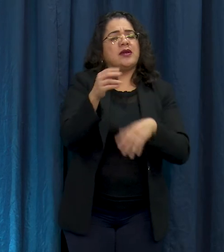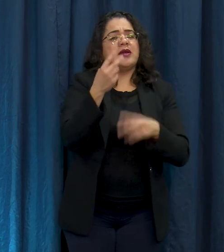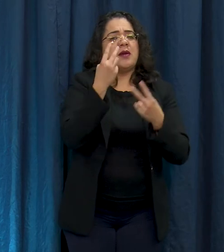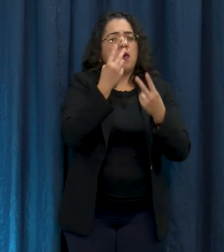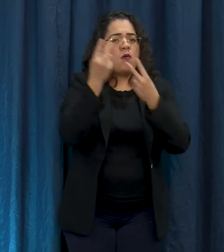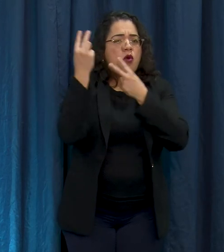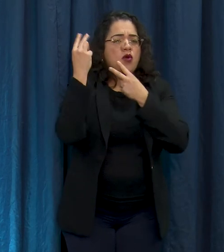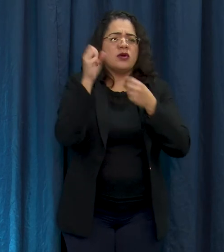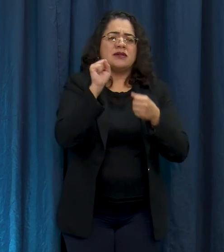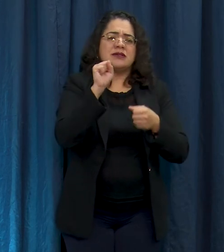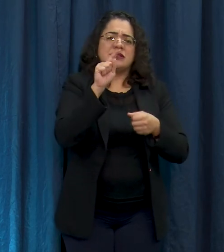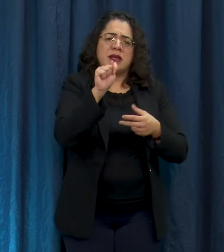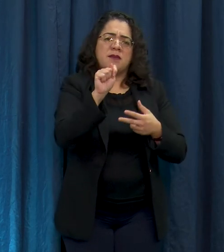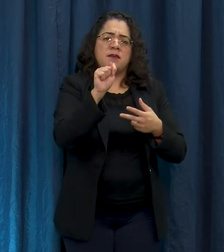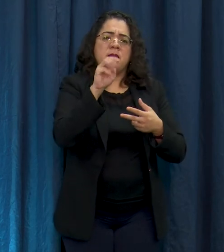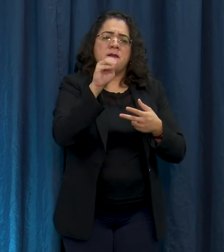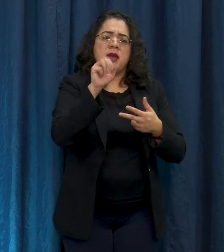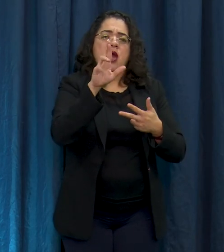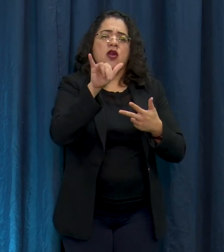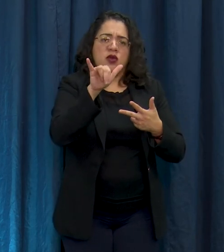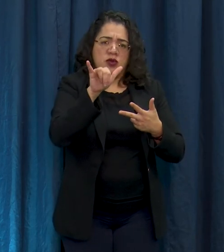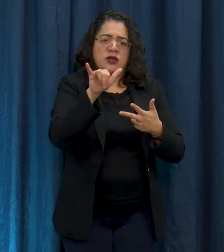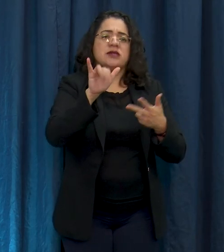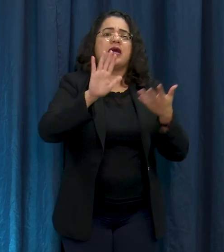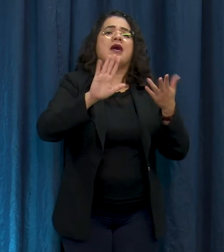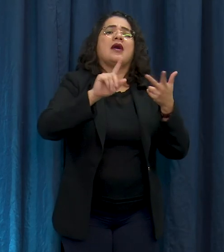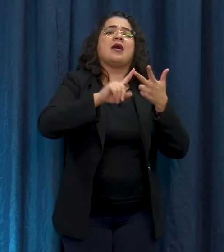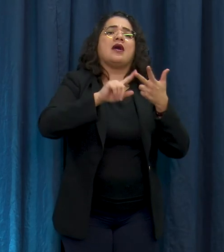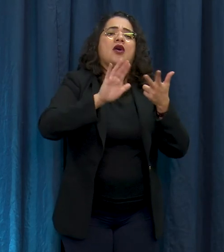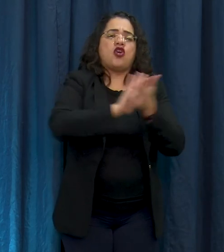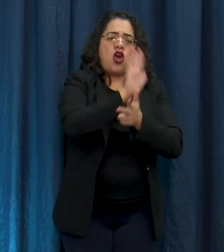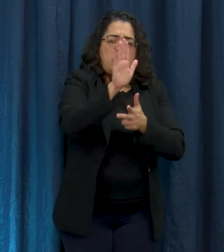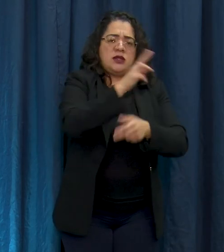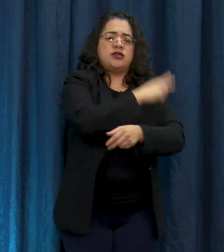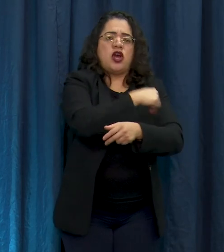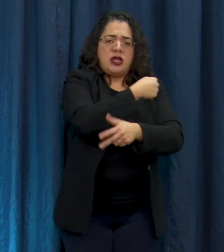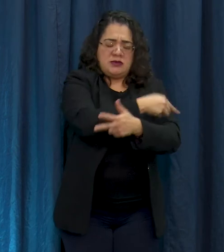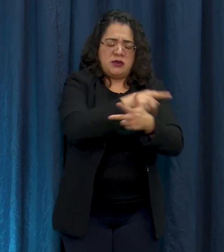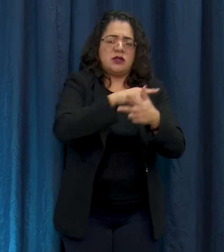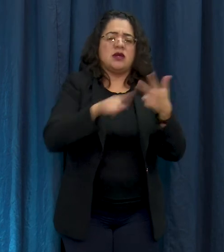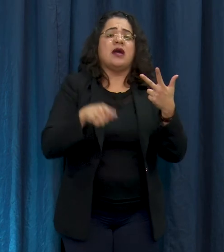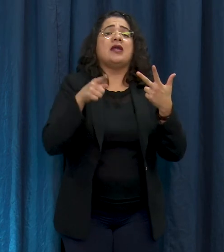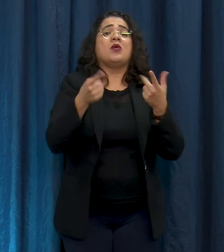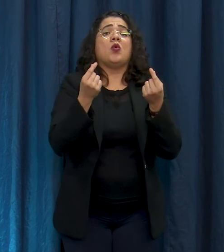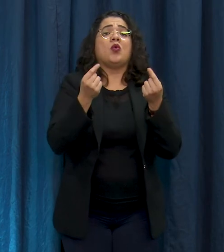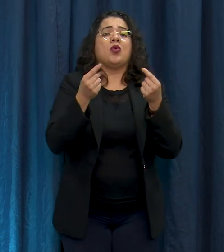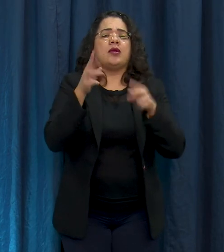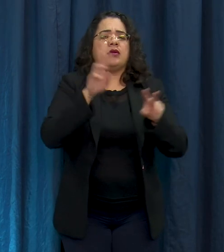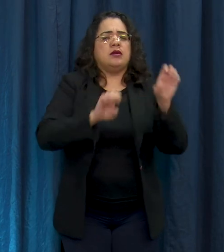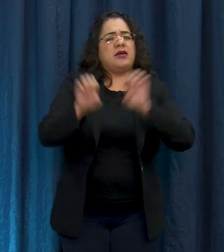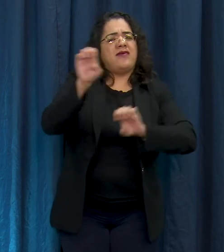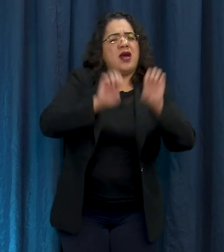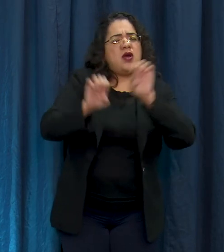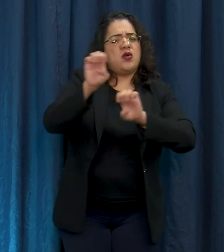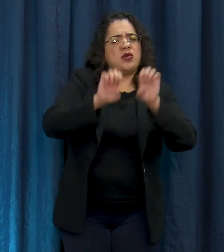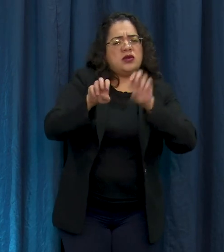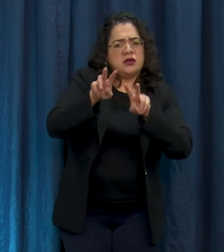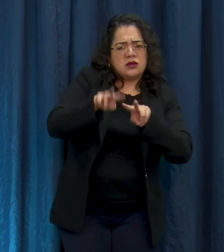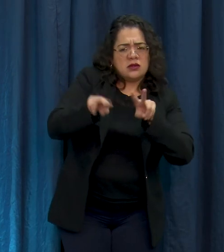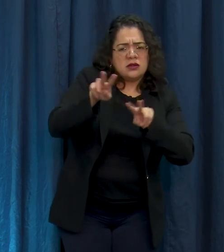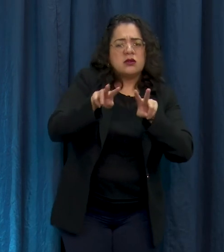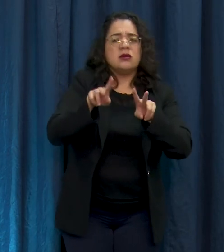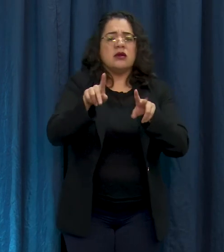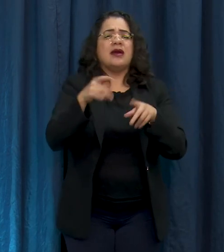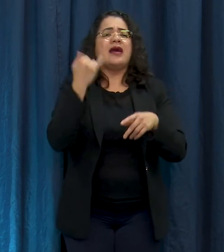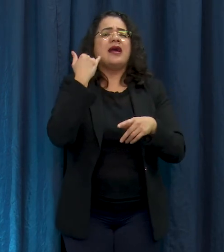college hospital. esta y están proporcionando evaluaciones médicas para personas que presenten sintomas